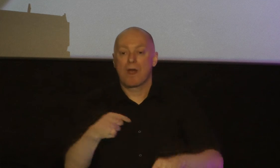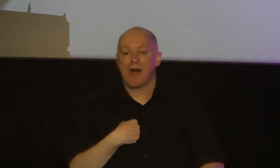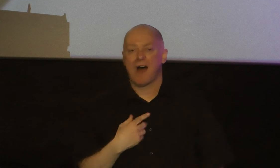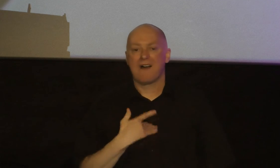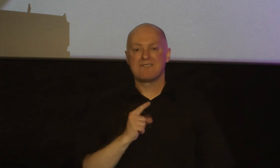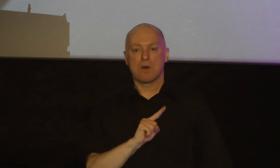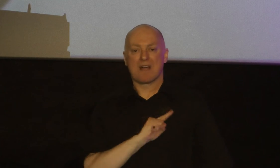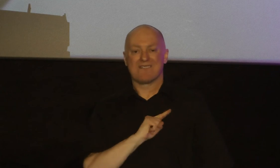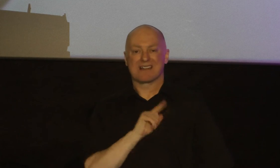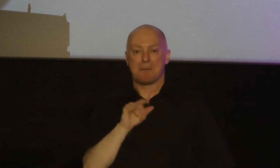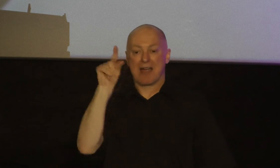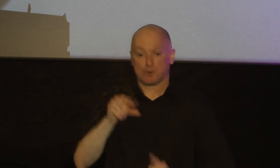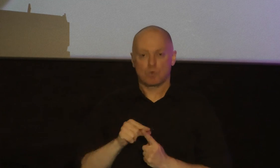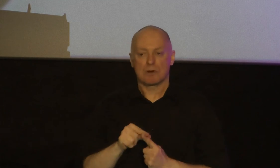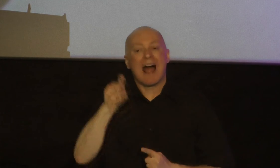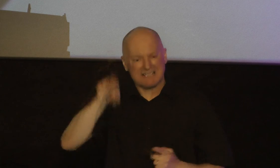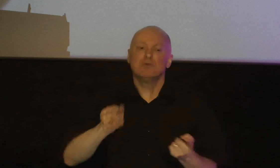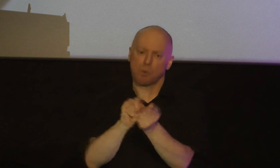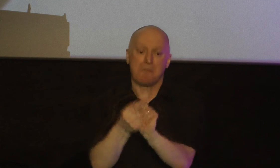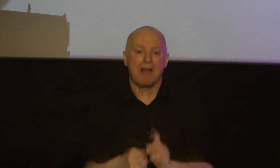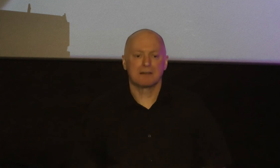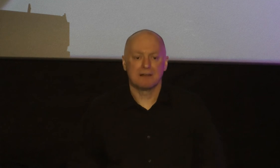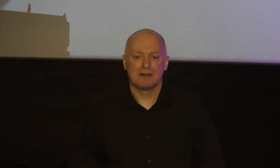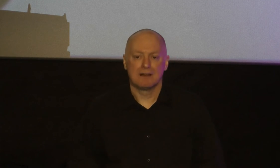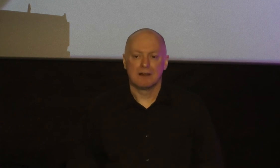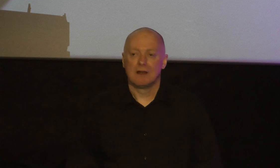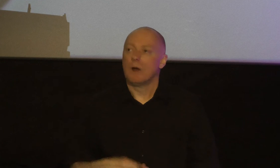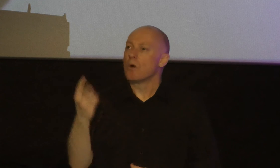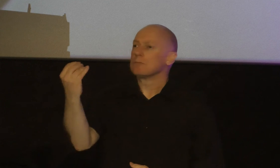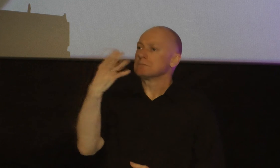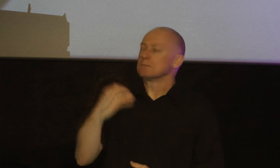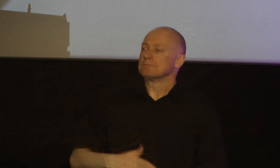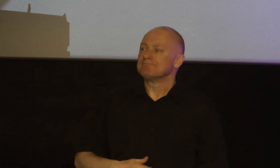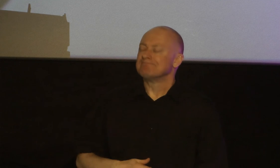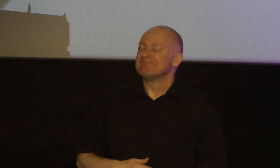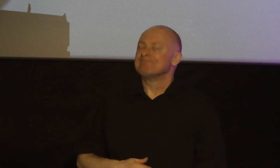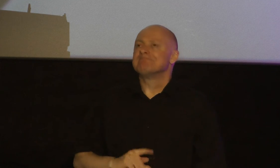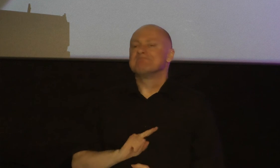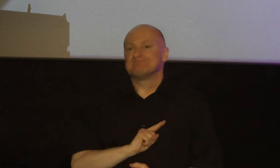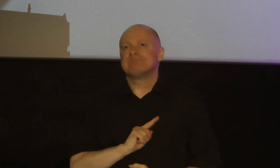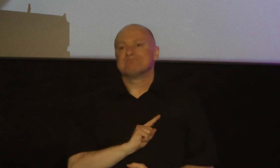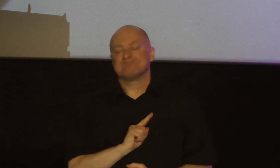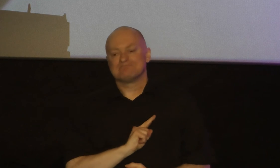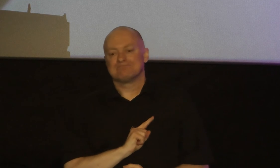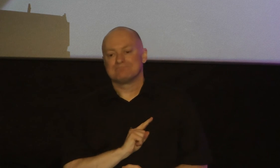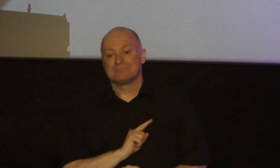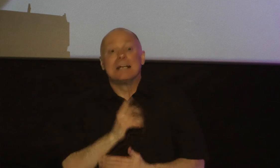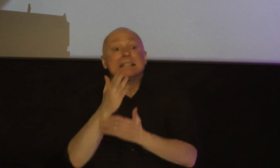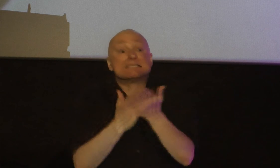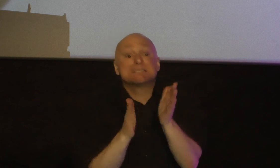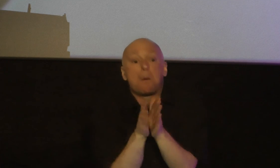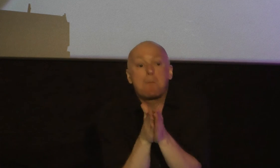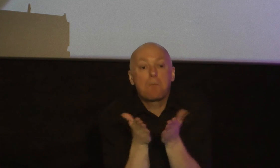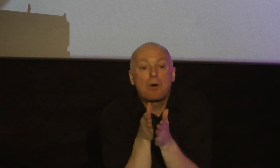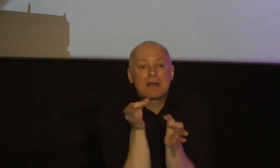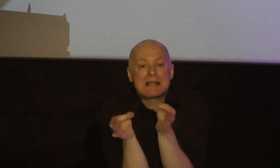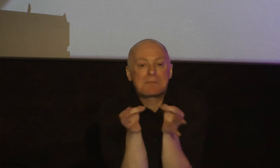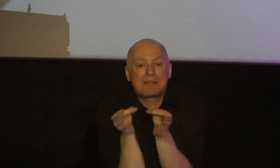God's word convicted by God's word some commentators connect these verses with the next section